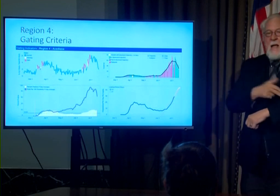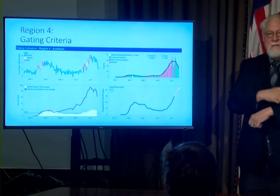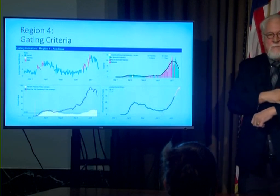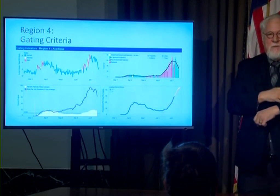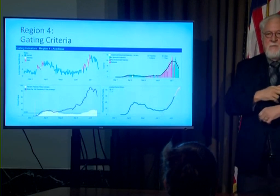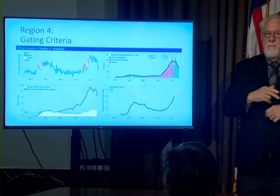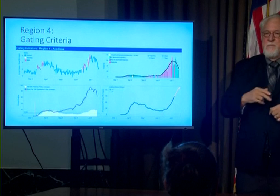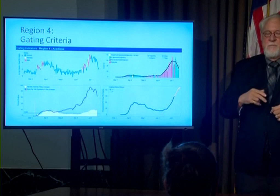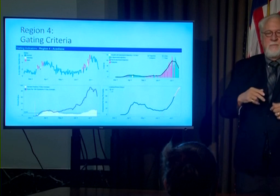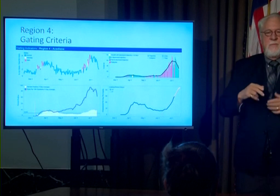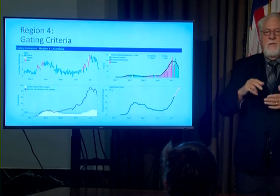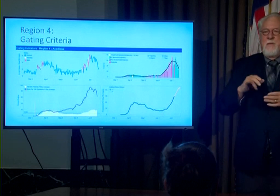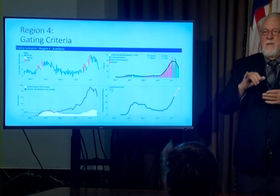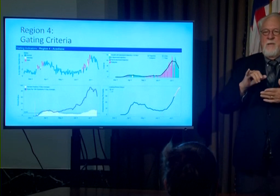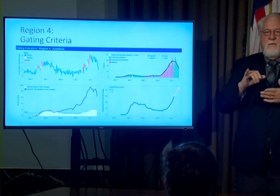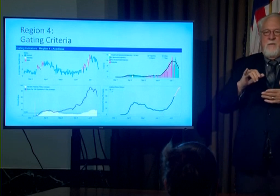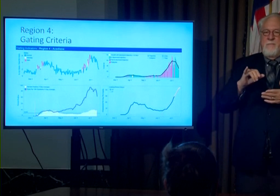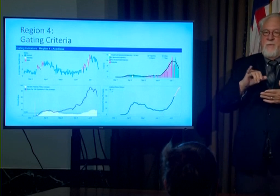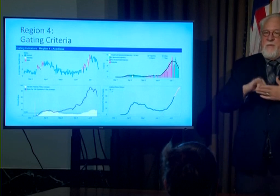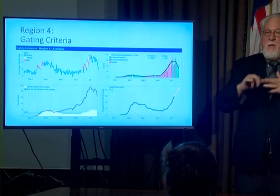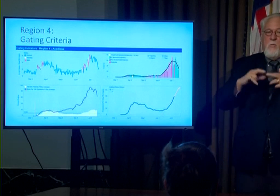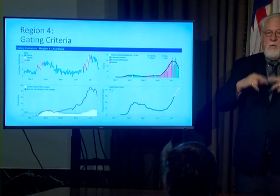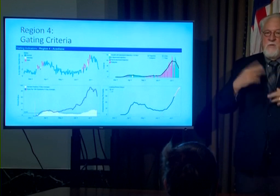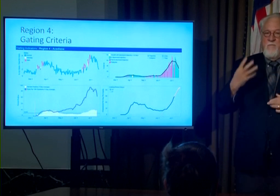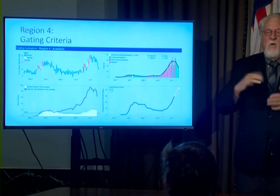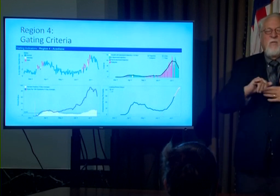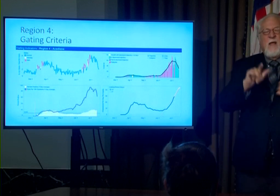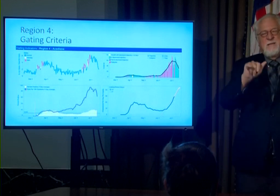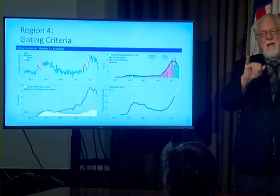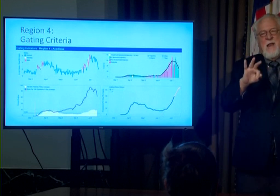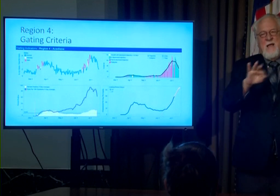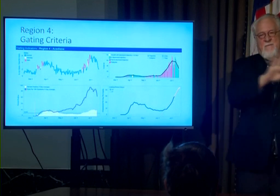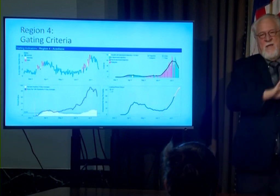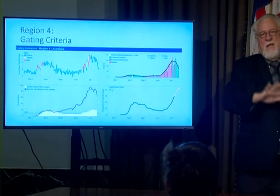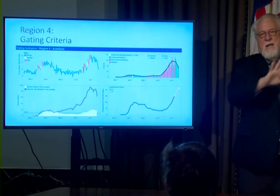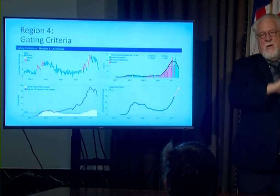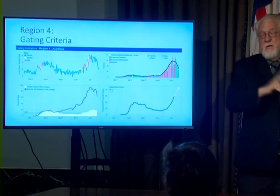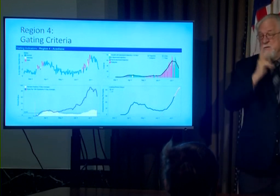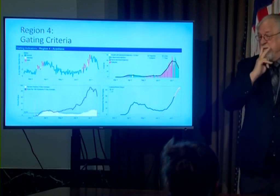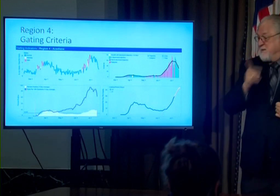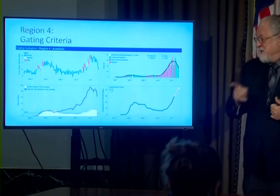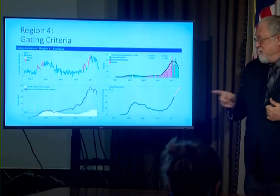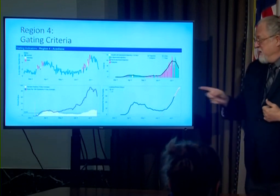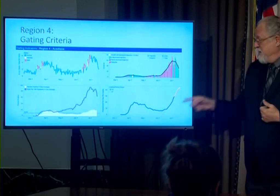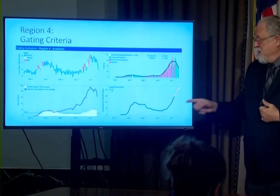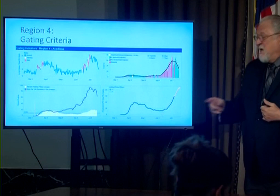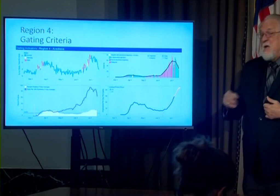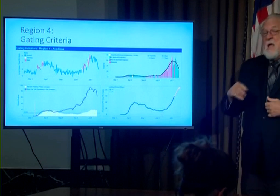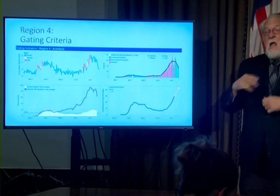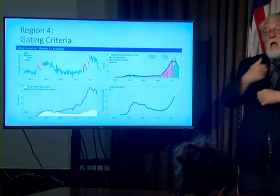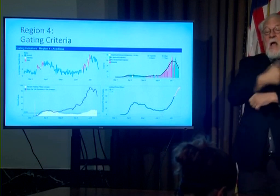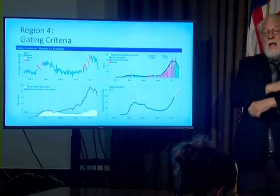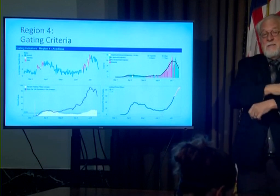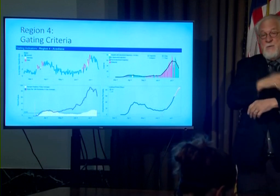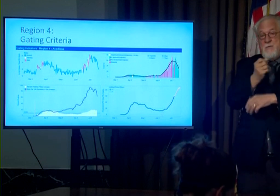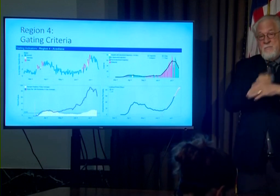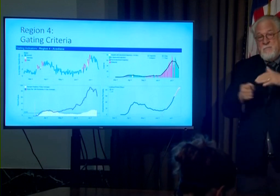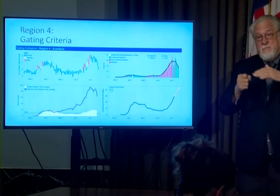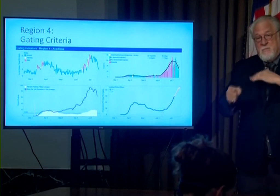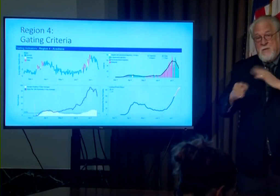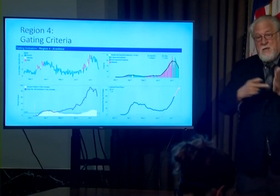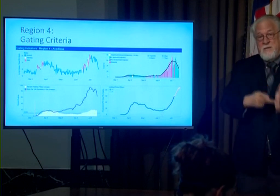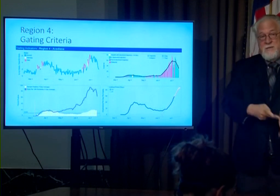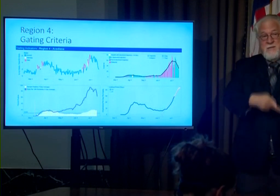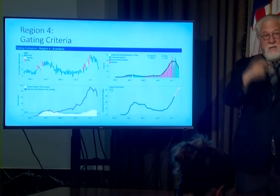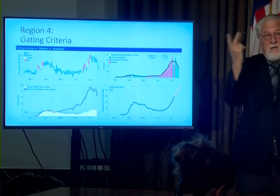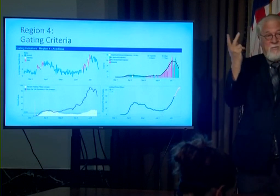in in region four so that's the the greater Lafayette area and what you're seeing is that the level of hospitalization is nearly double